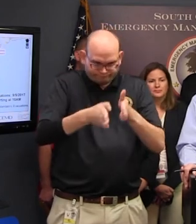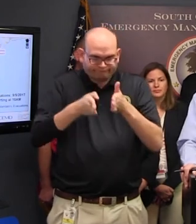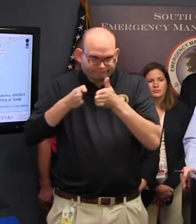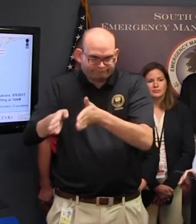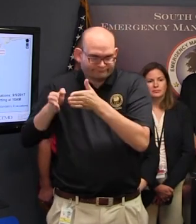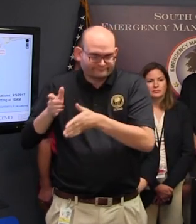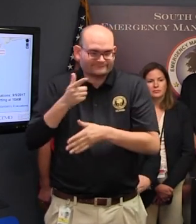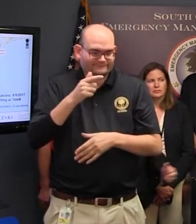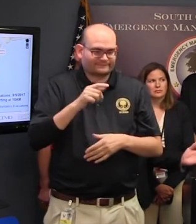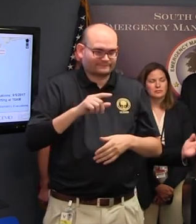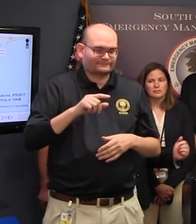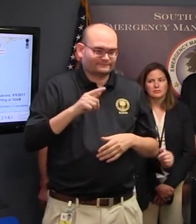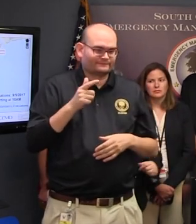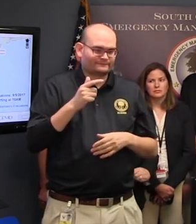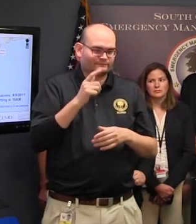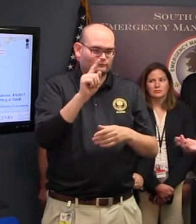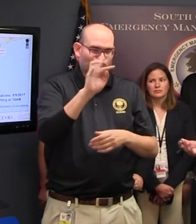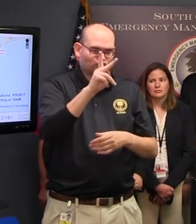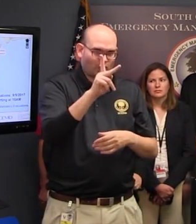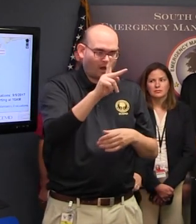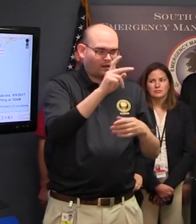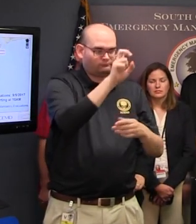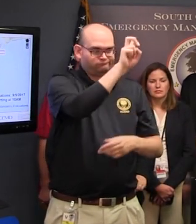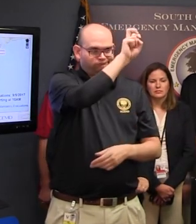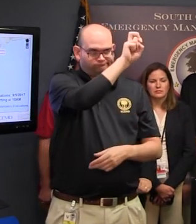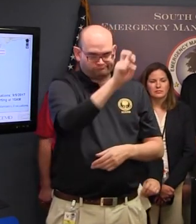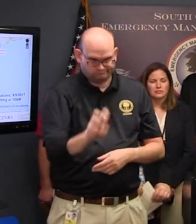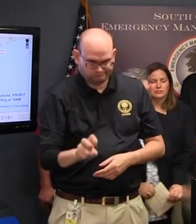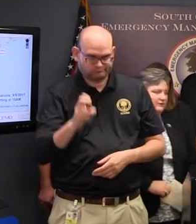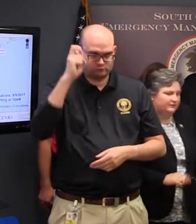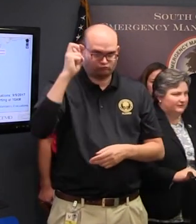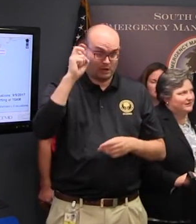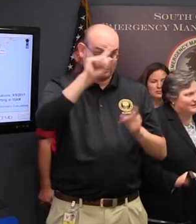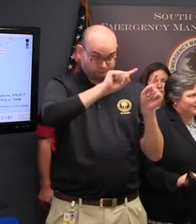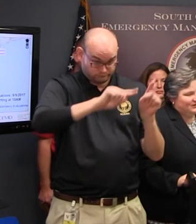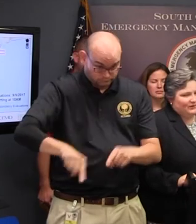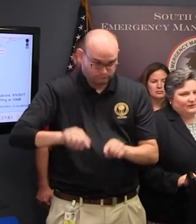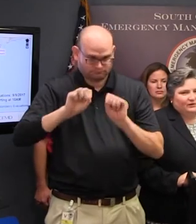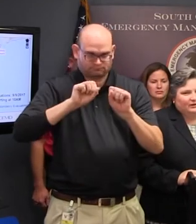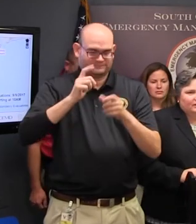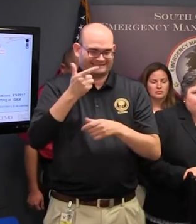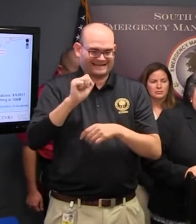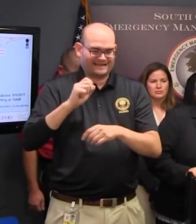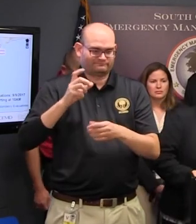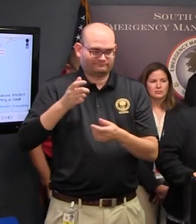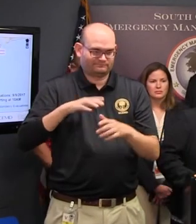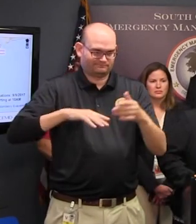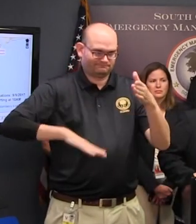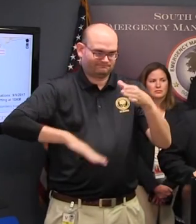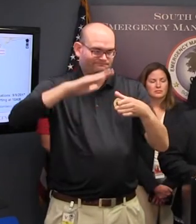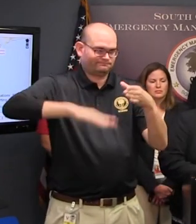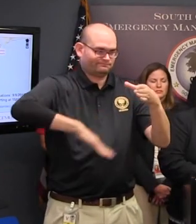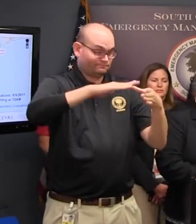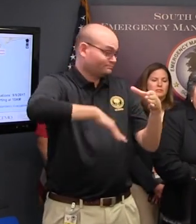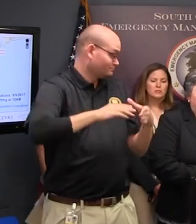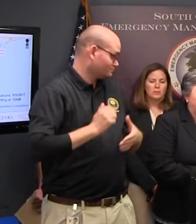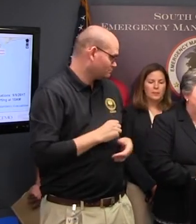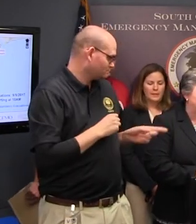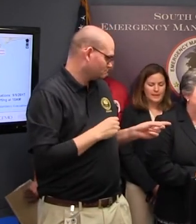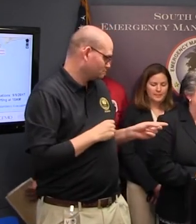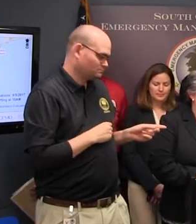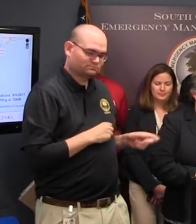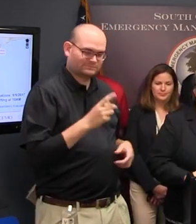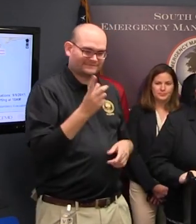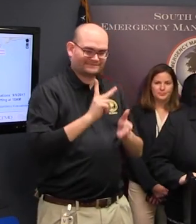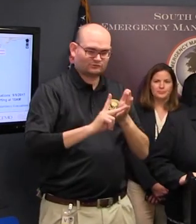A second question With a police escort if necessary Why don't you comment on that? Yes, thank you Governor So we have been coordinating with the